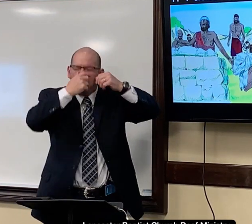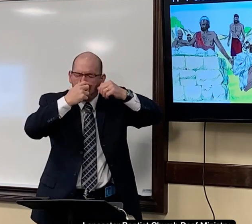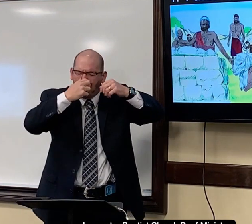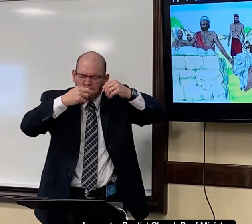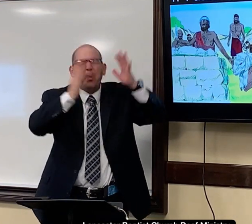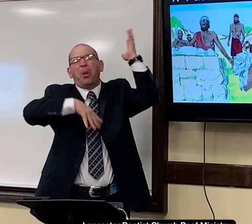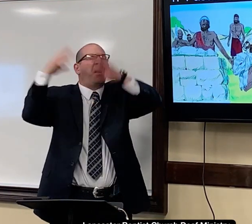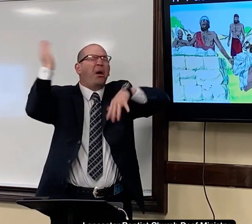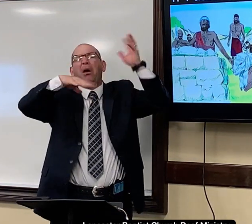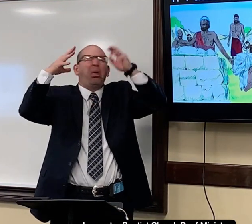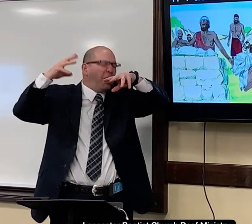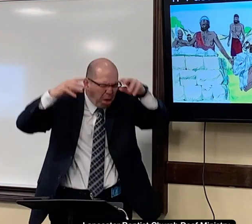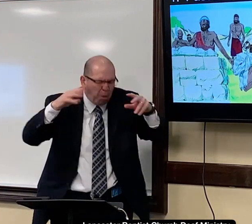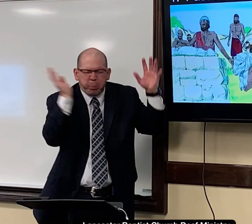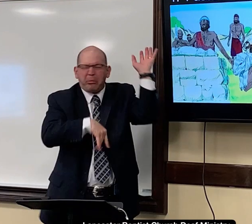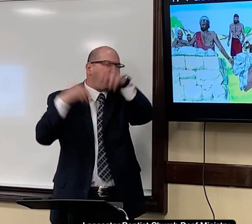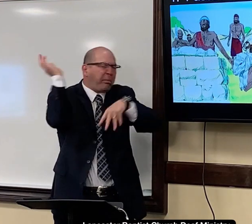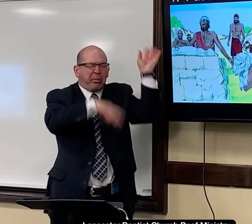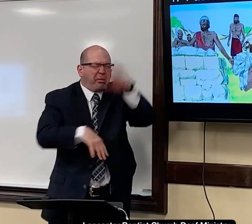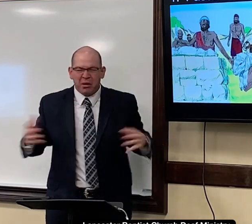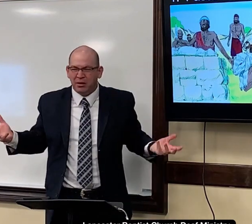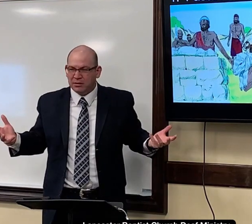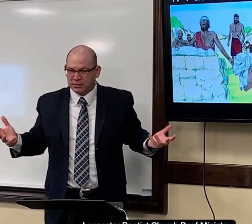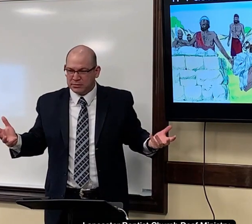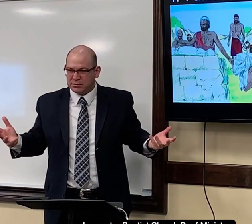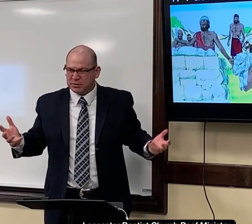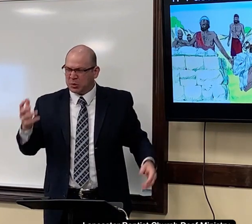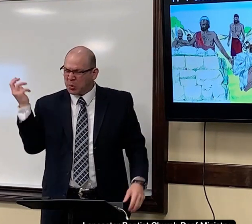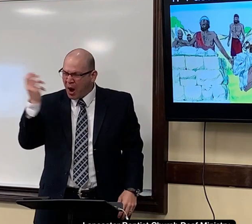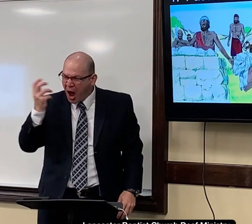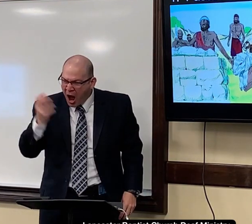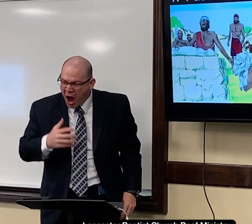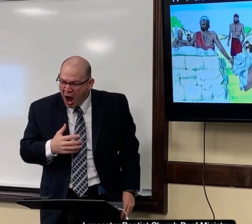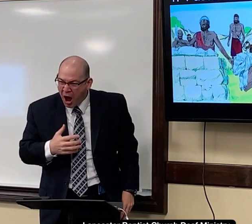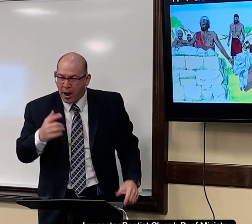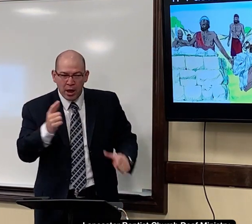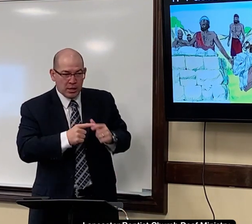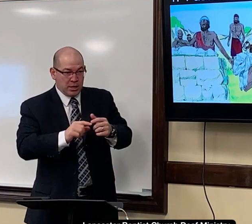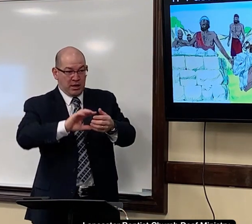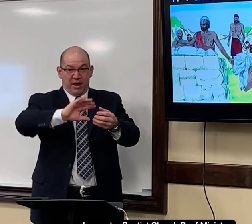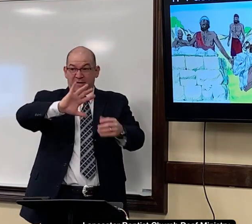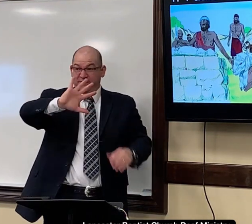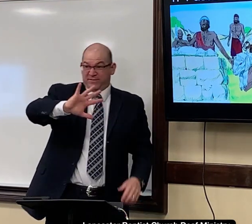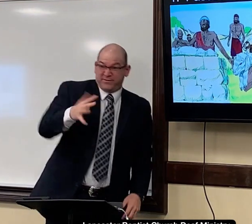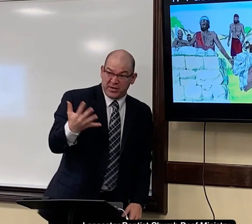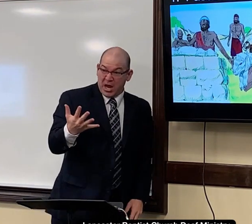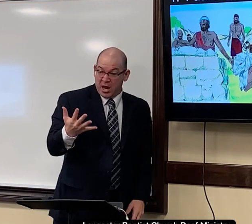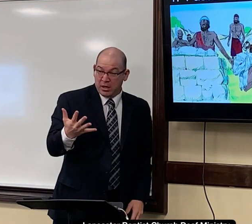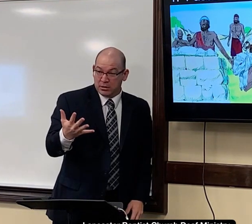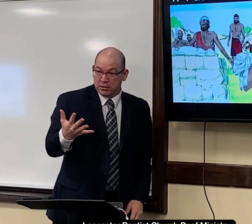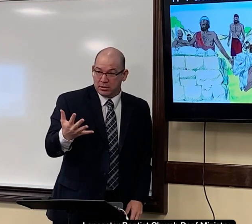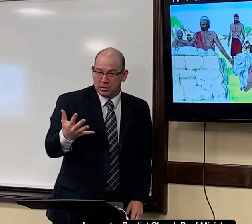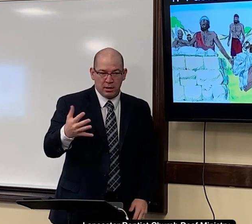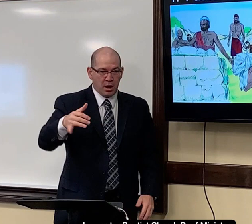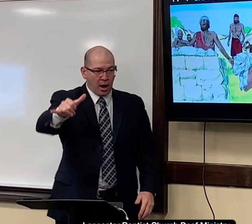i mean they were so thick people were breathing them in terrible and the fifth miracle